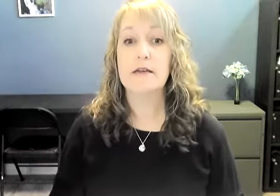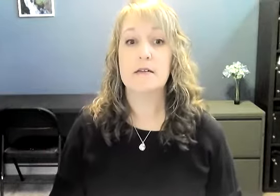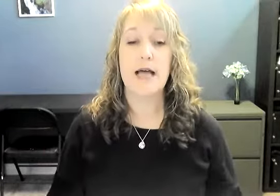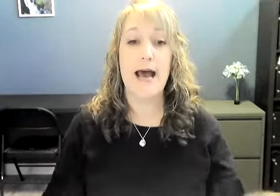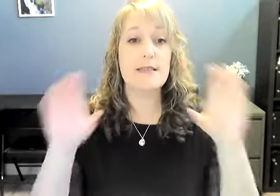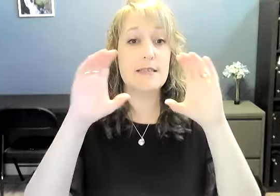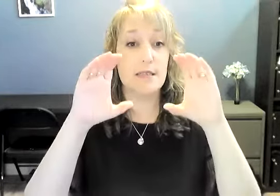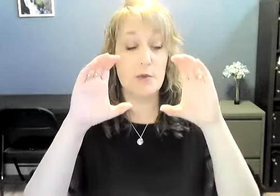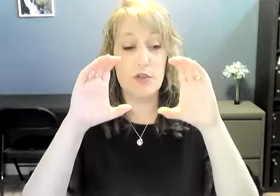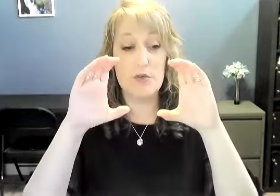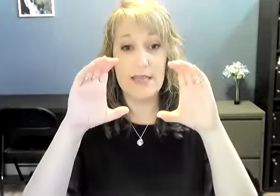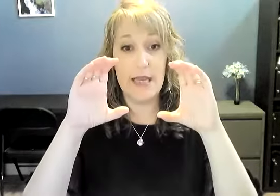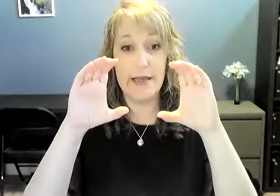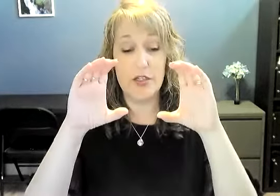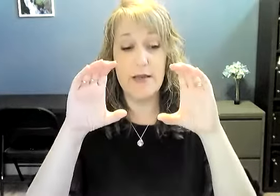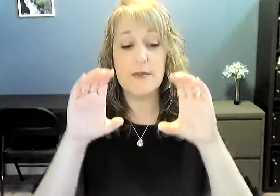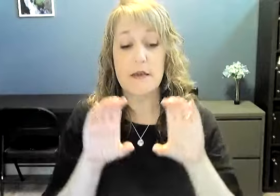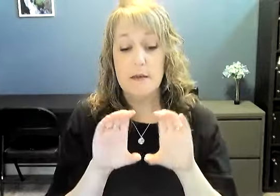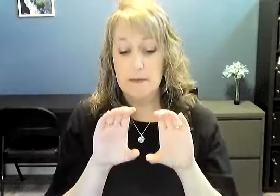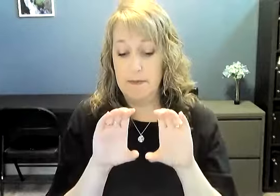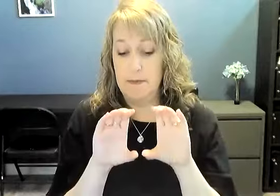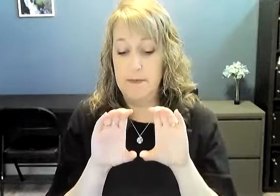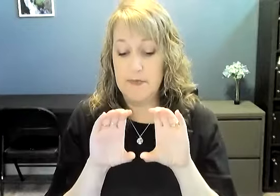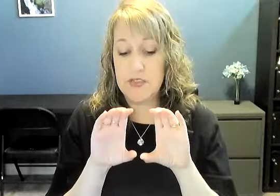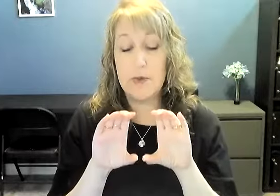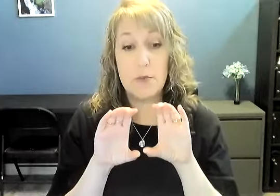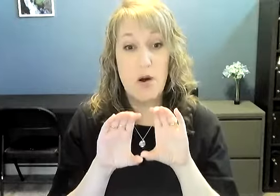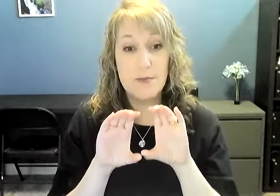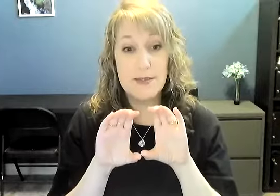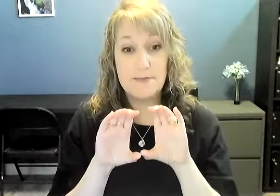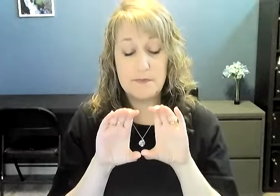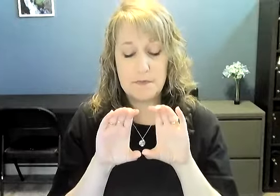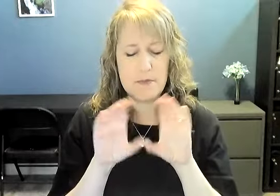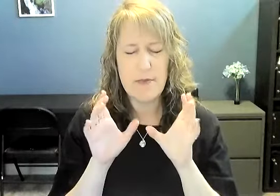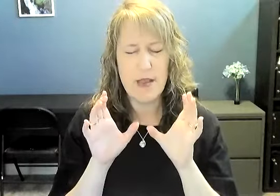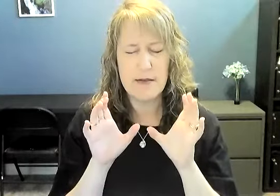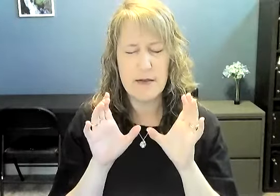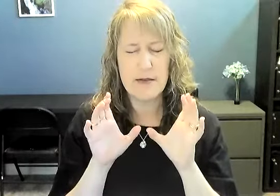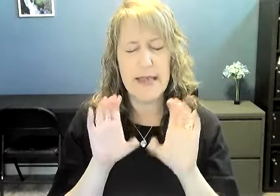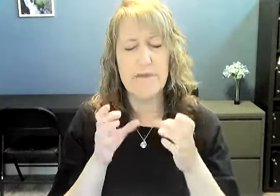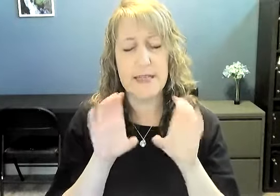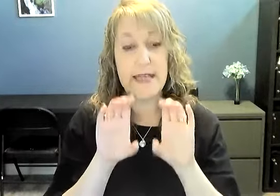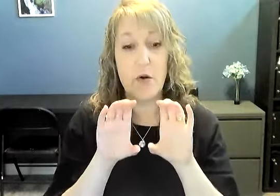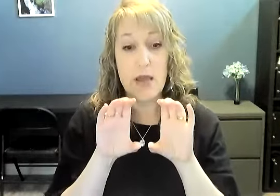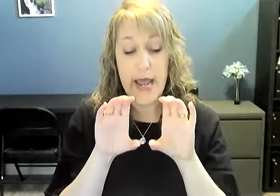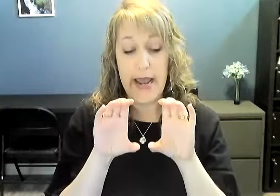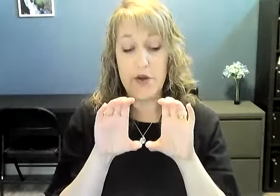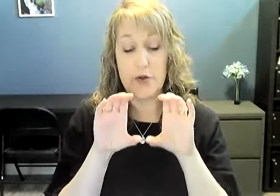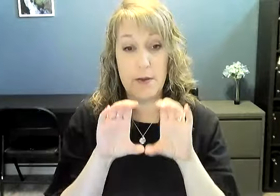Class is with two C handshapes. Start with your palms. Yeah, facing out and your thumbs